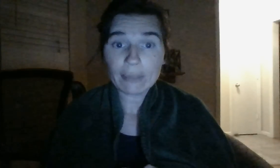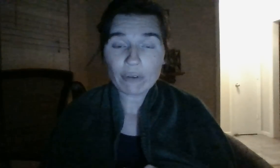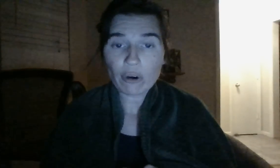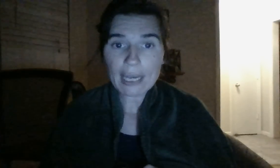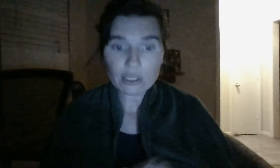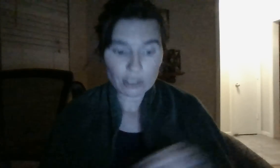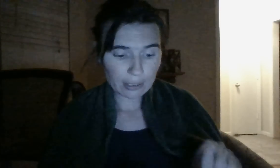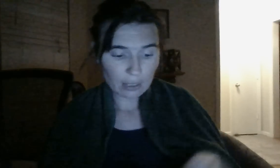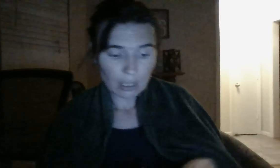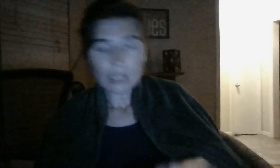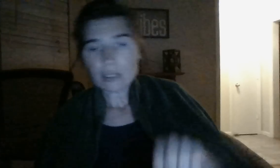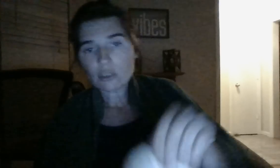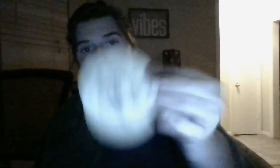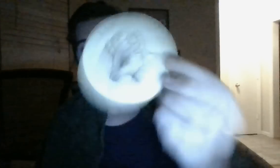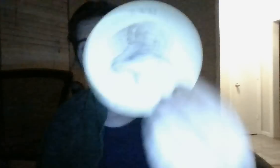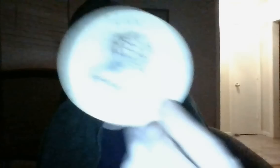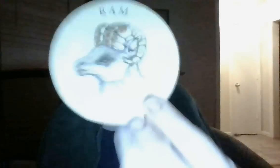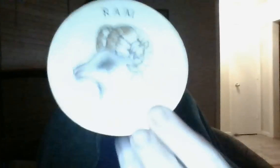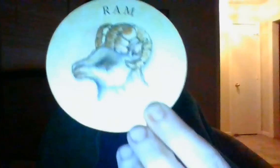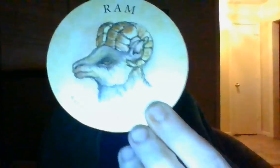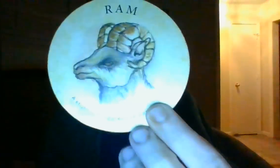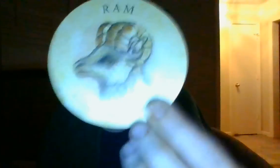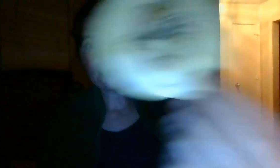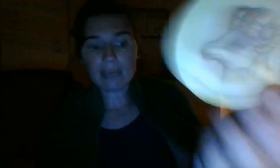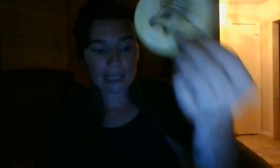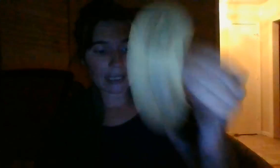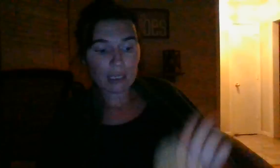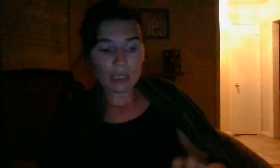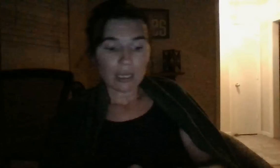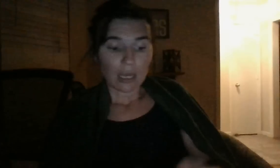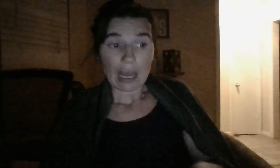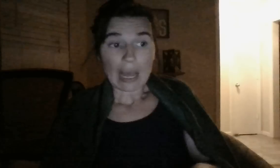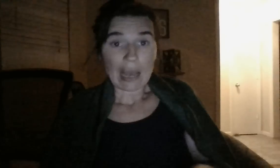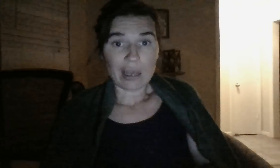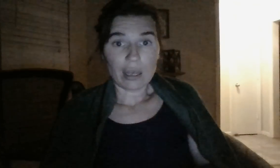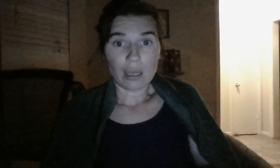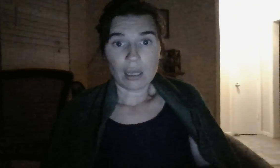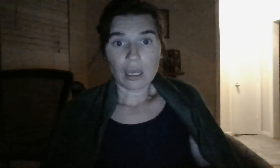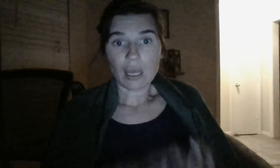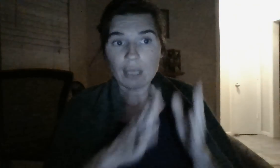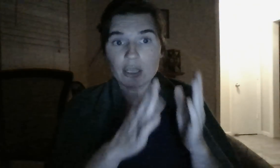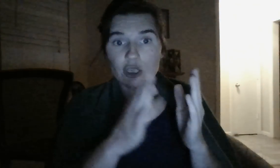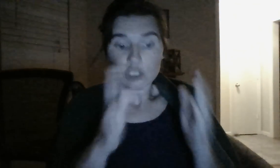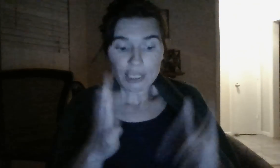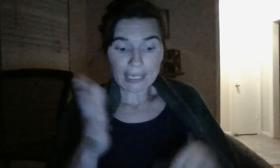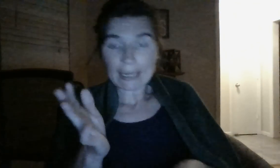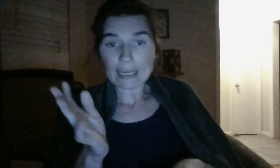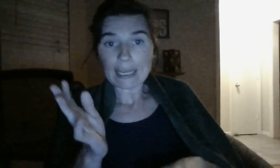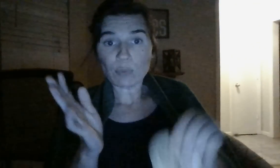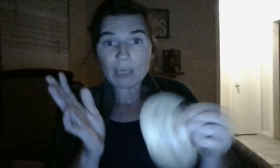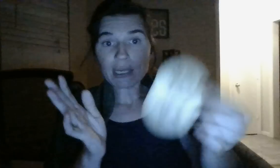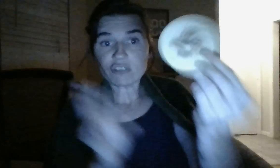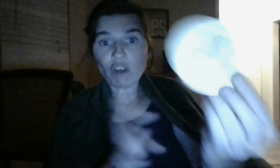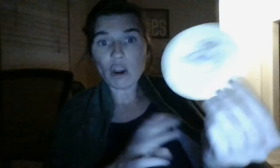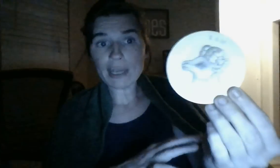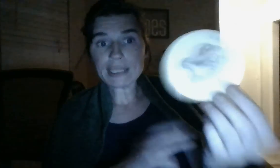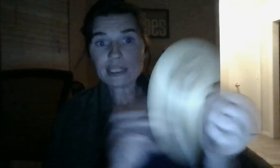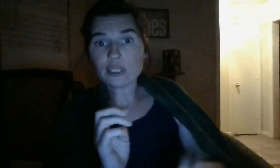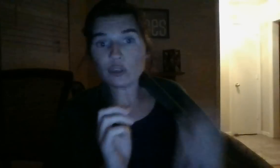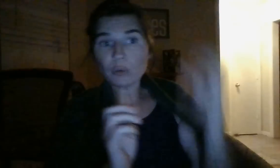for her actions. So, she's a stubborn, aggressive person. Meaning, she went as far as to